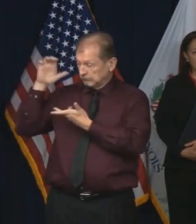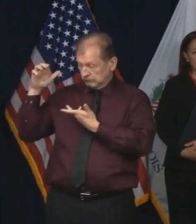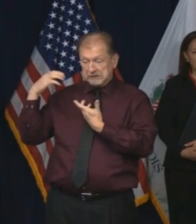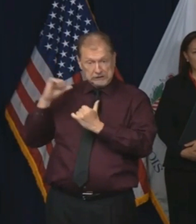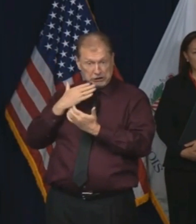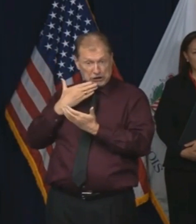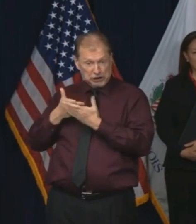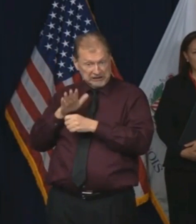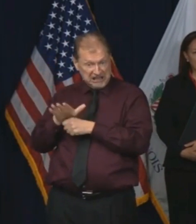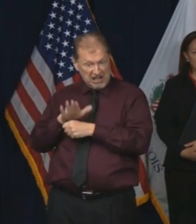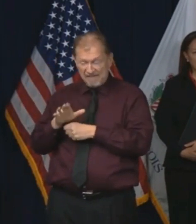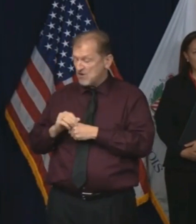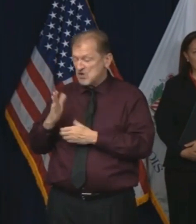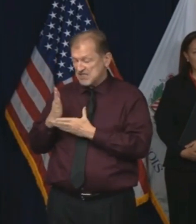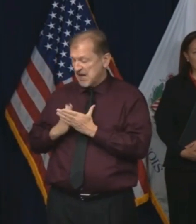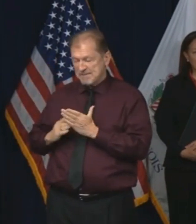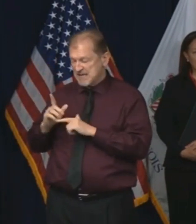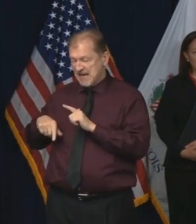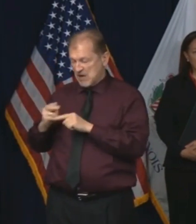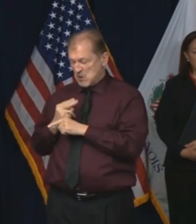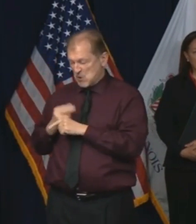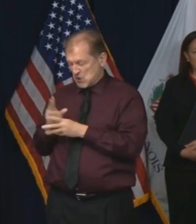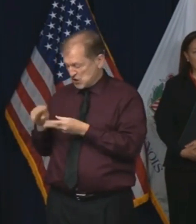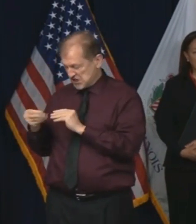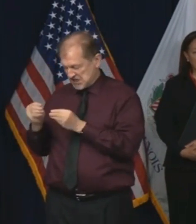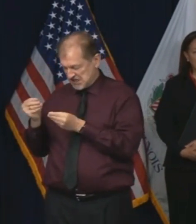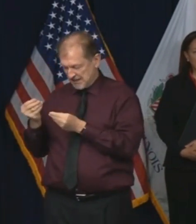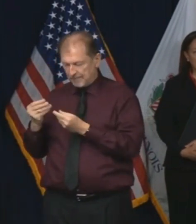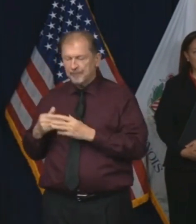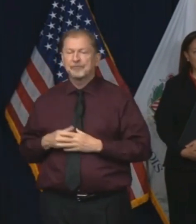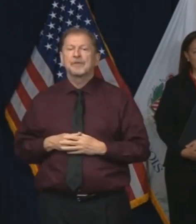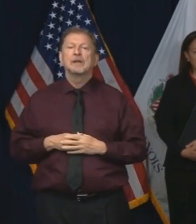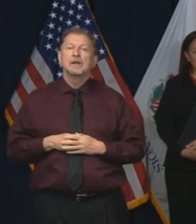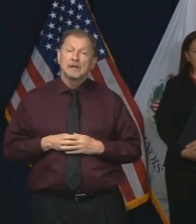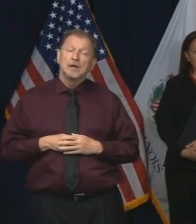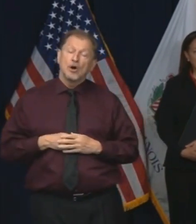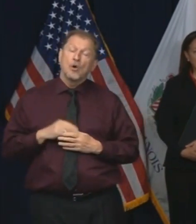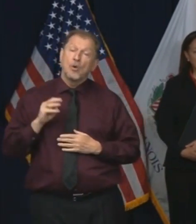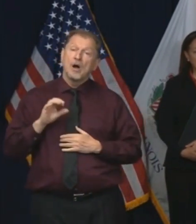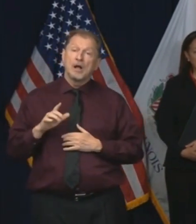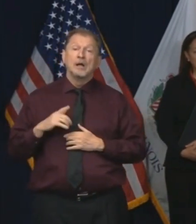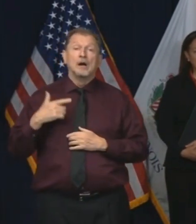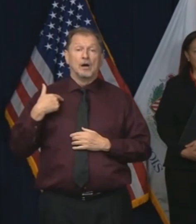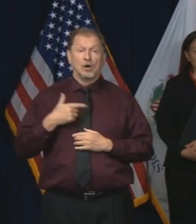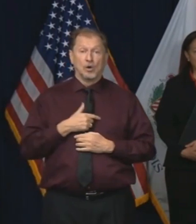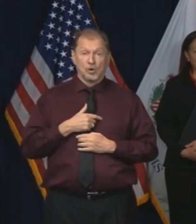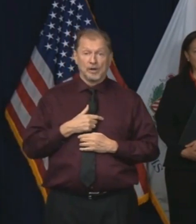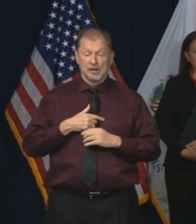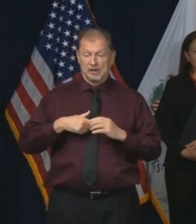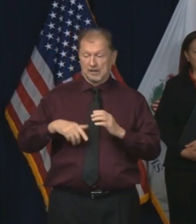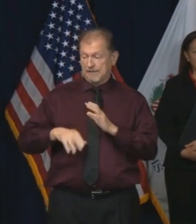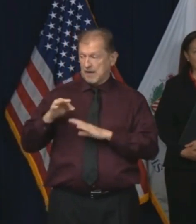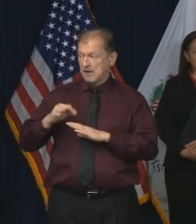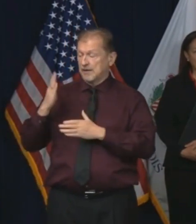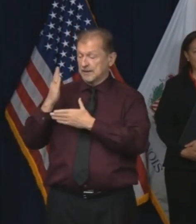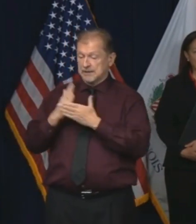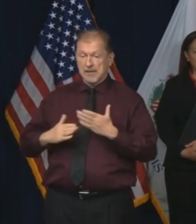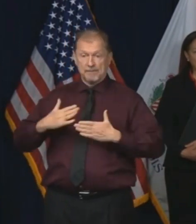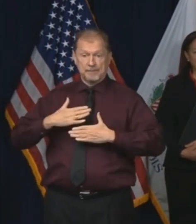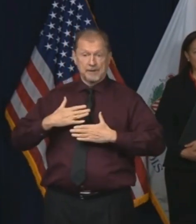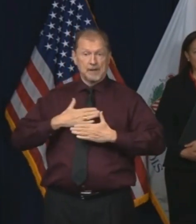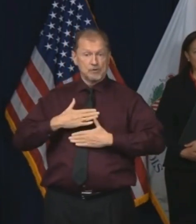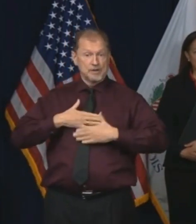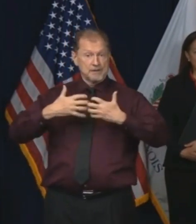government, has it been able to be used? Well, became, first we became aware of ventilators that were sent to